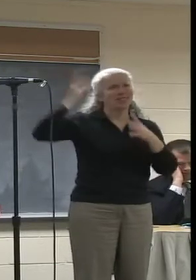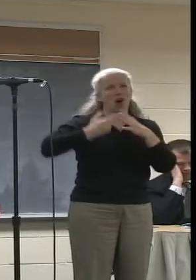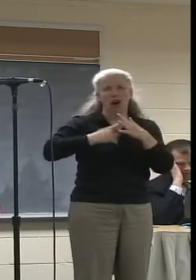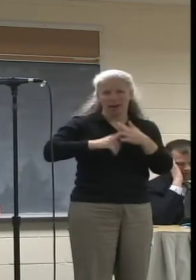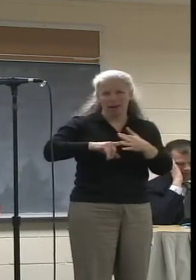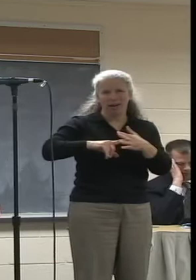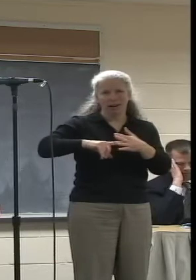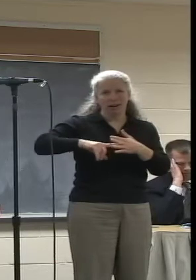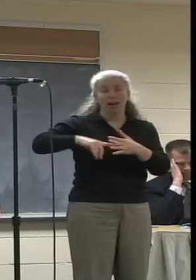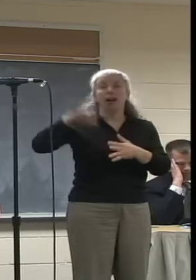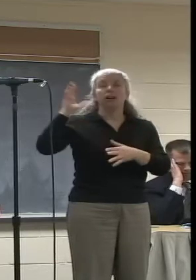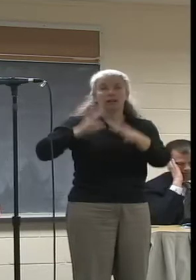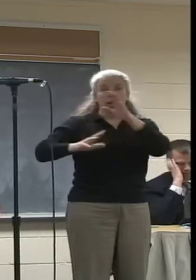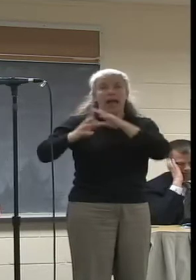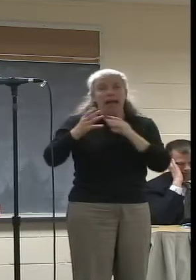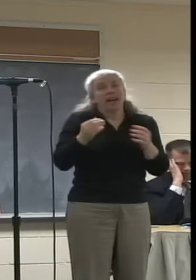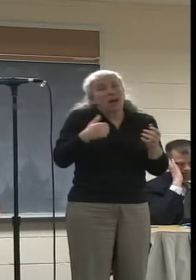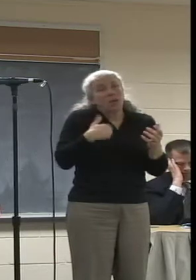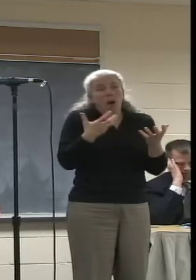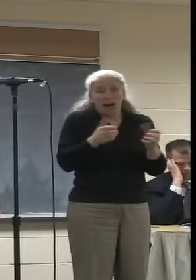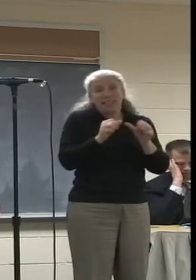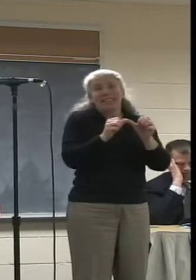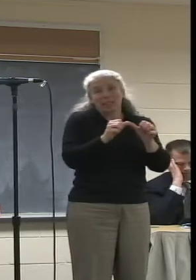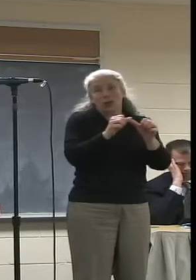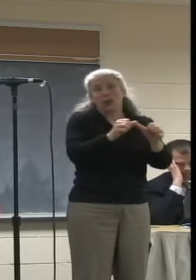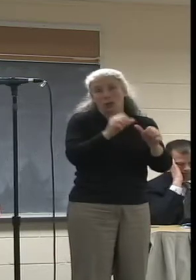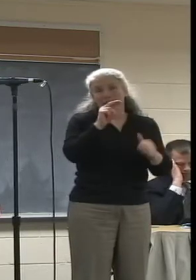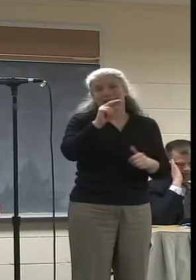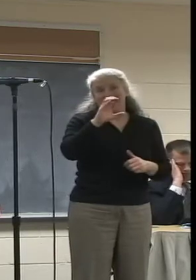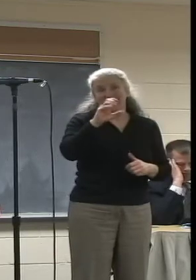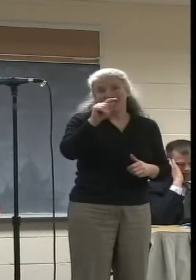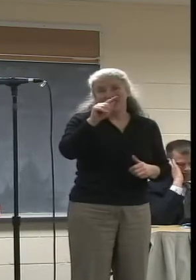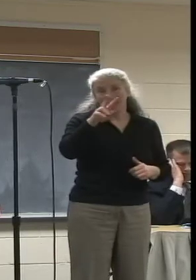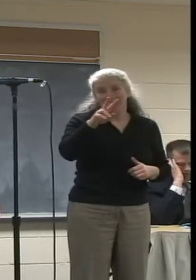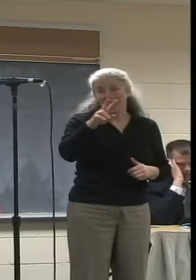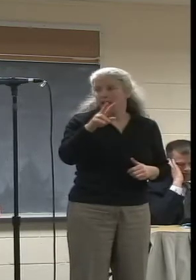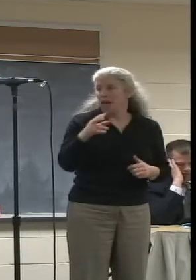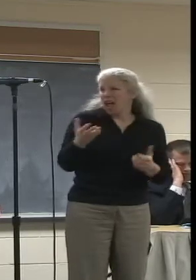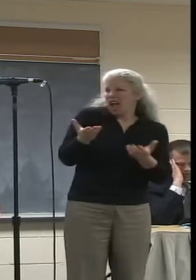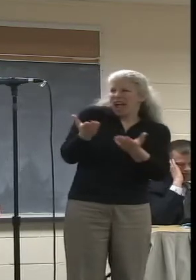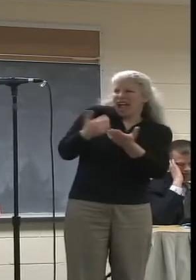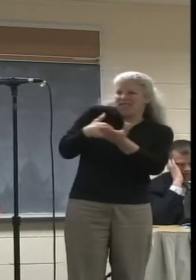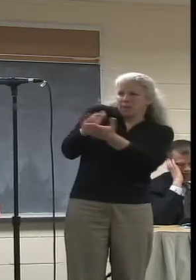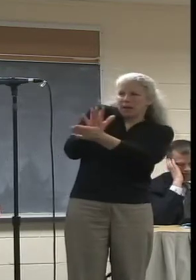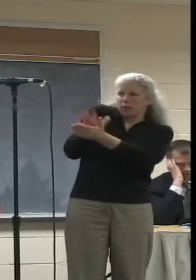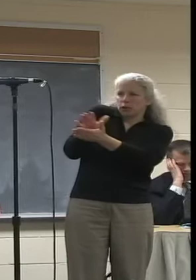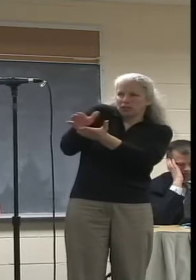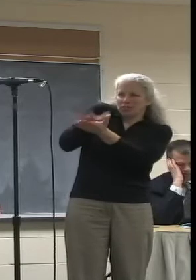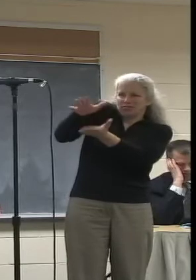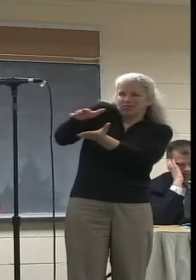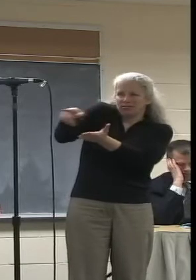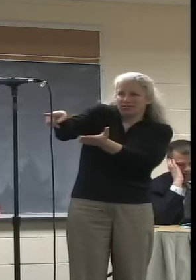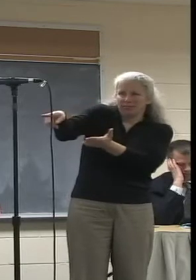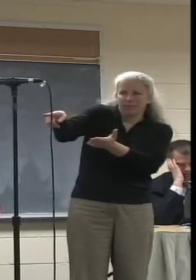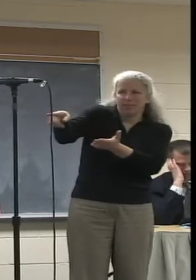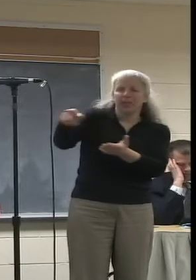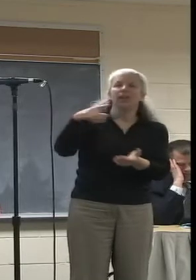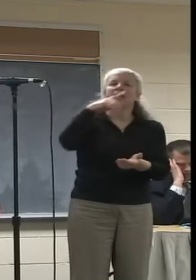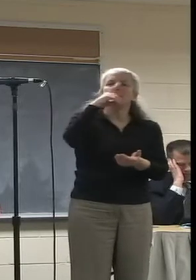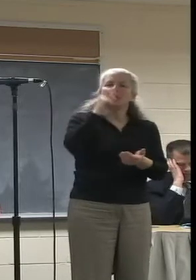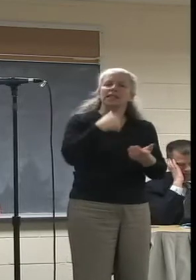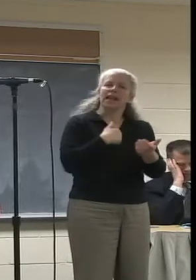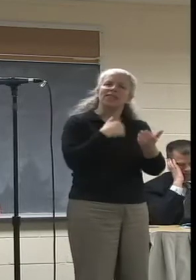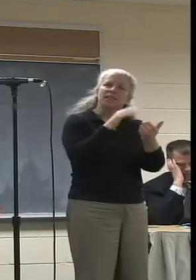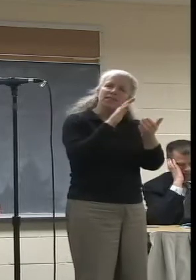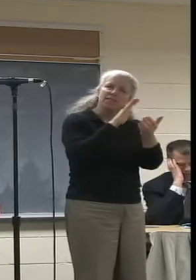most importantly want it to continue. I brought this with me because I have the record of the fact that the